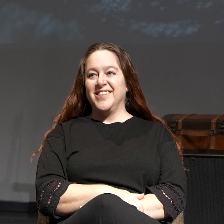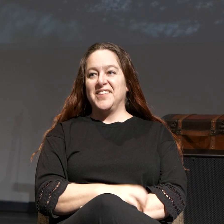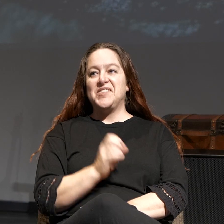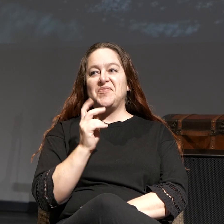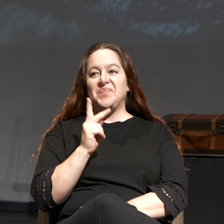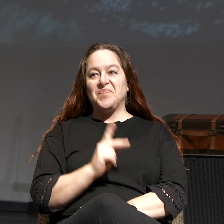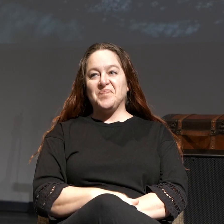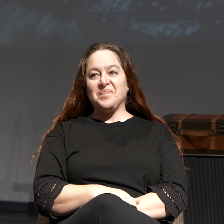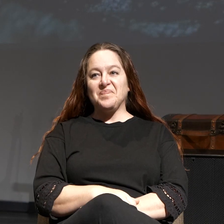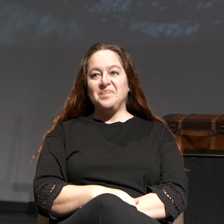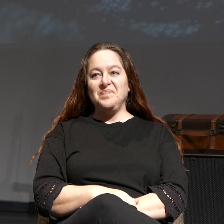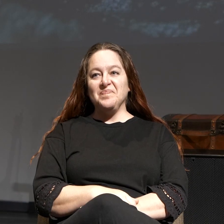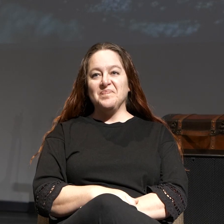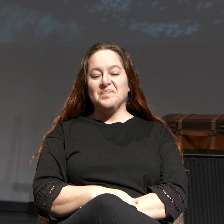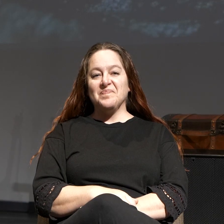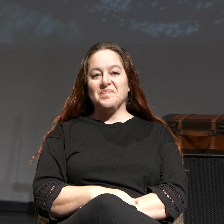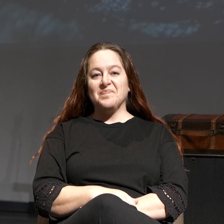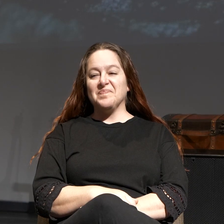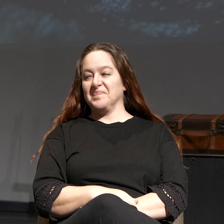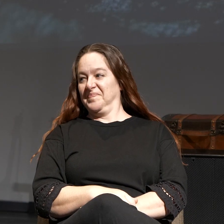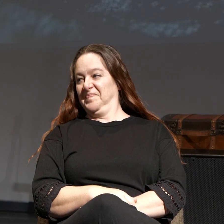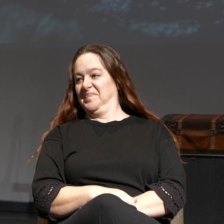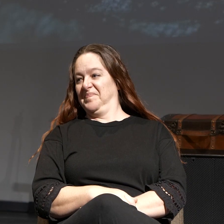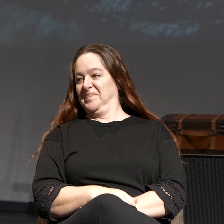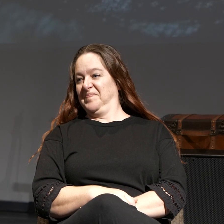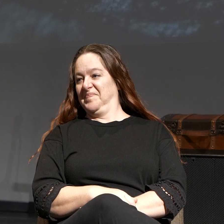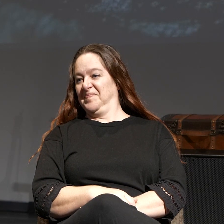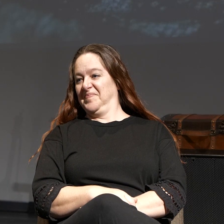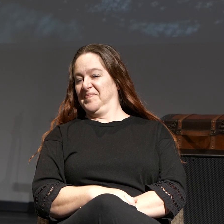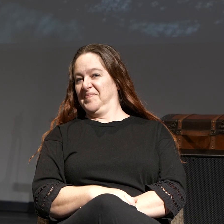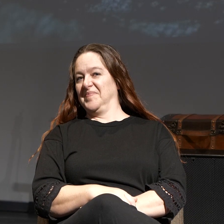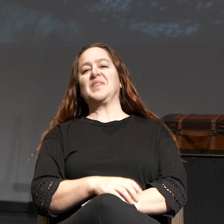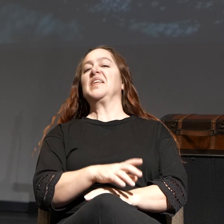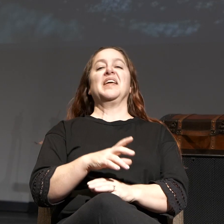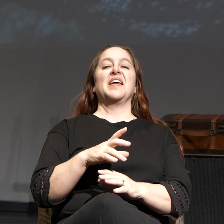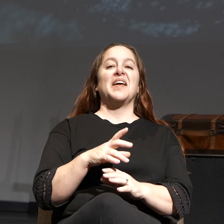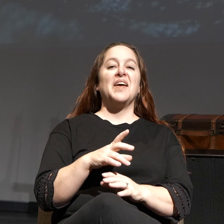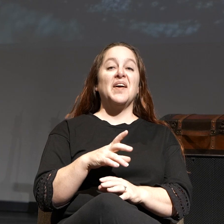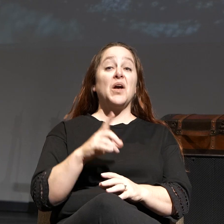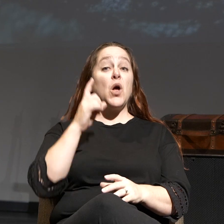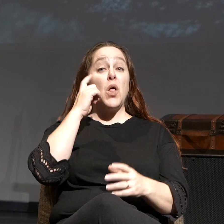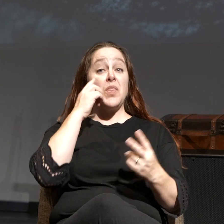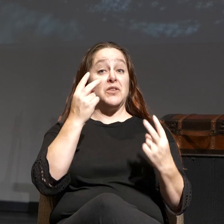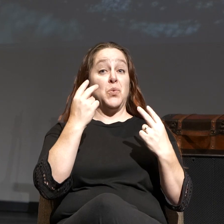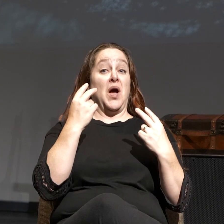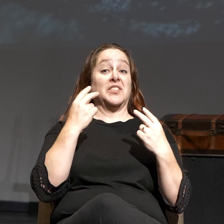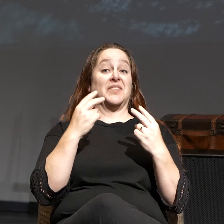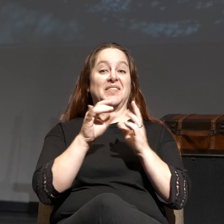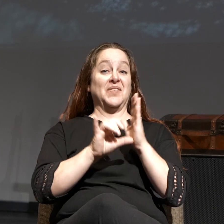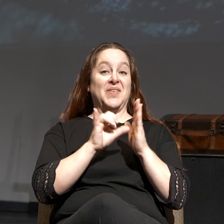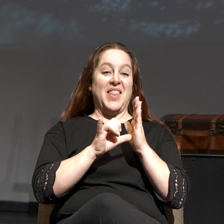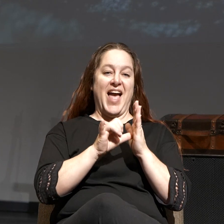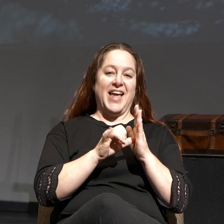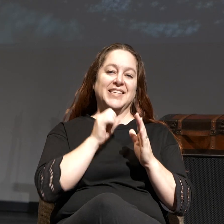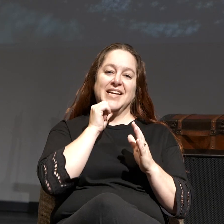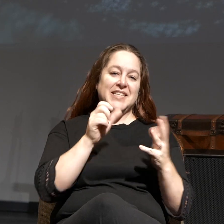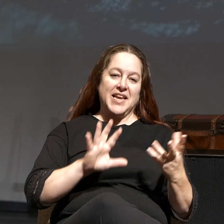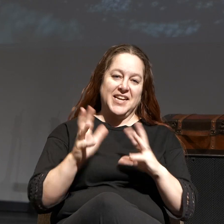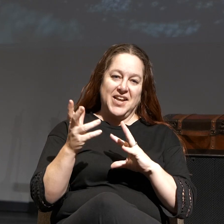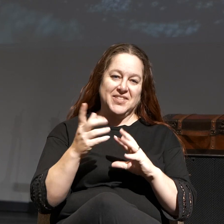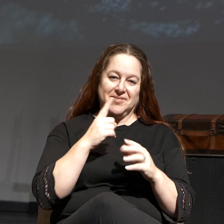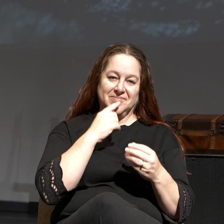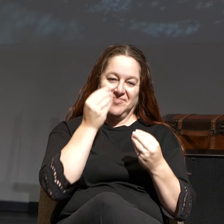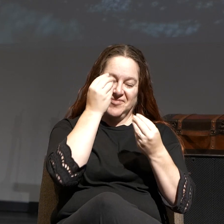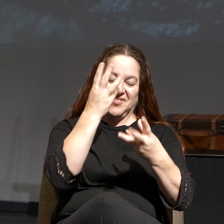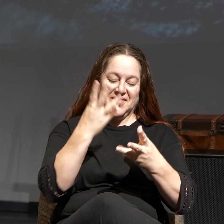Okay. Those that are watching online, it's not getting out of hand. We got it under control. Okay. So, here we go. It's Romans 12.2.